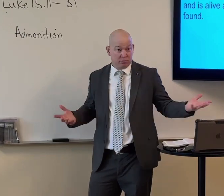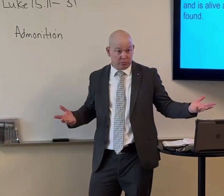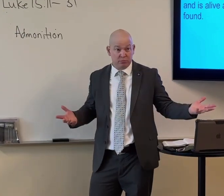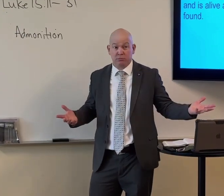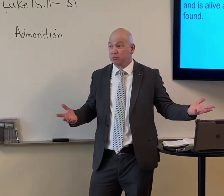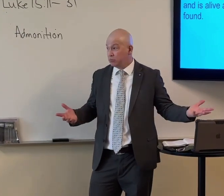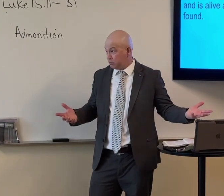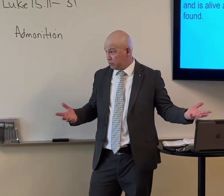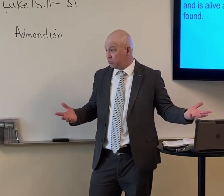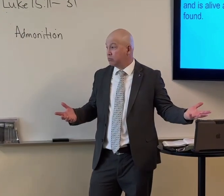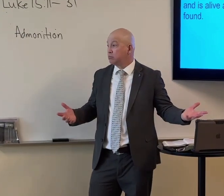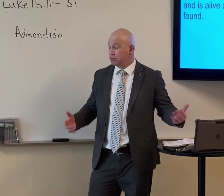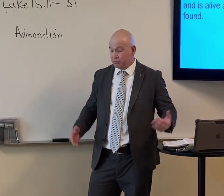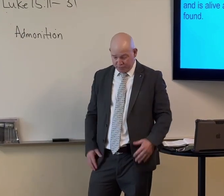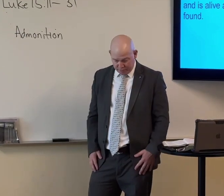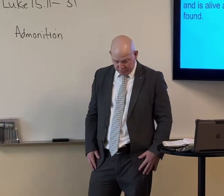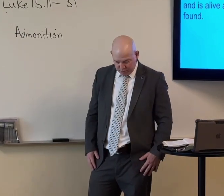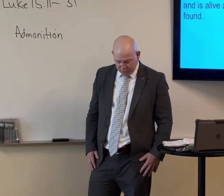We need to improve. Right? We need to do better.